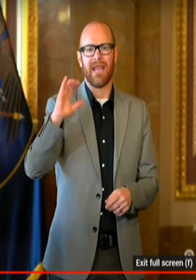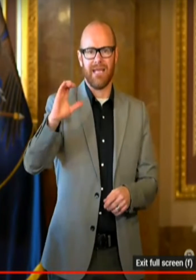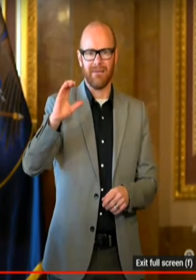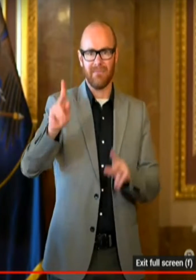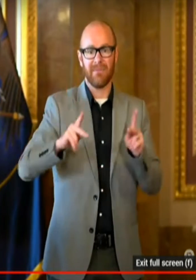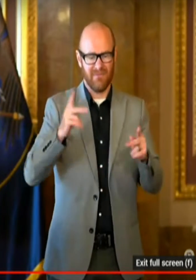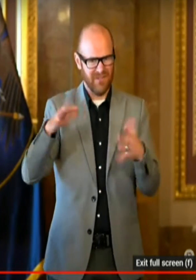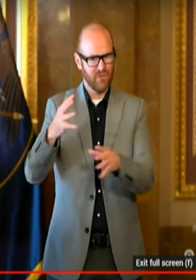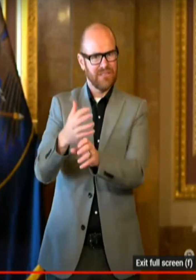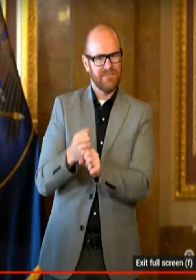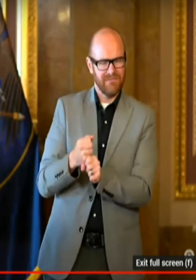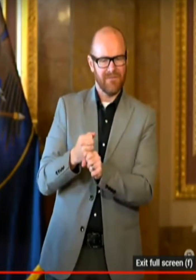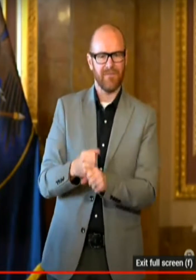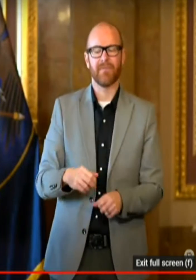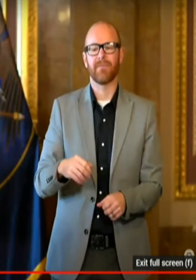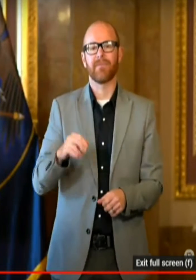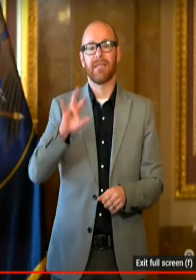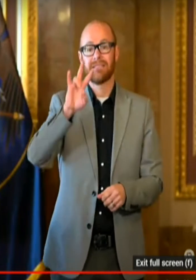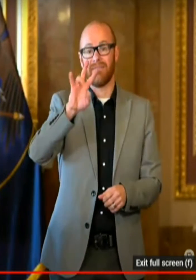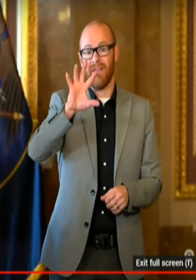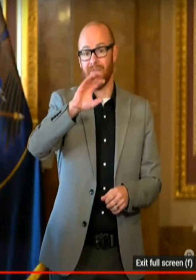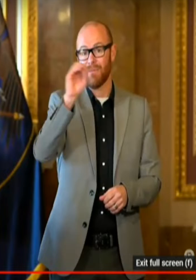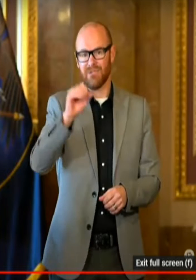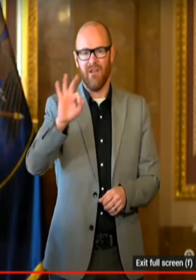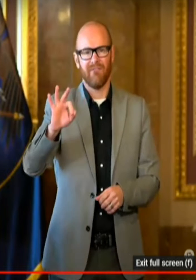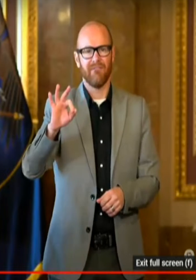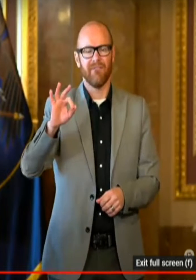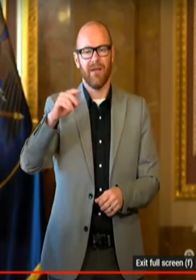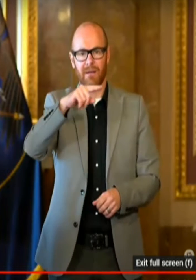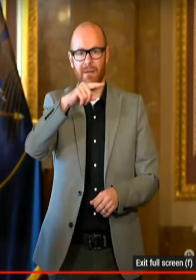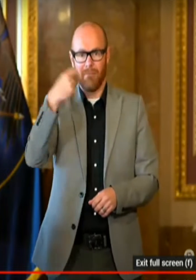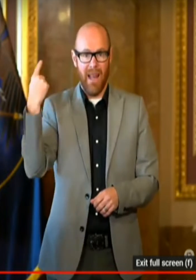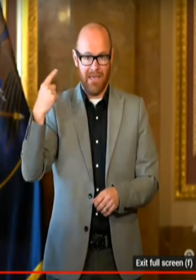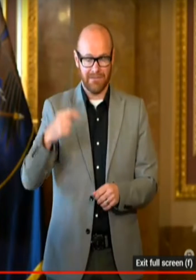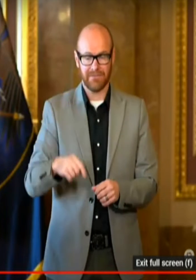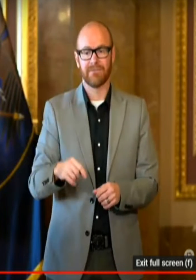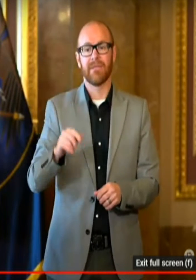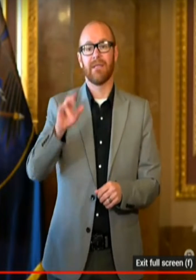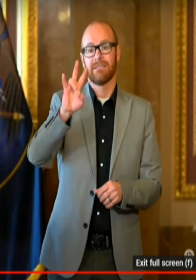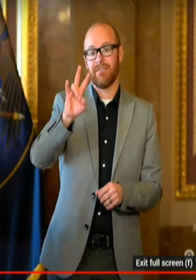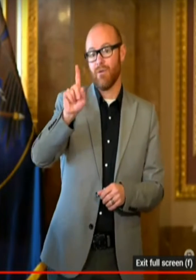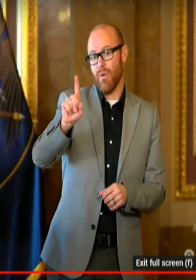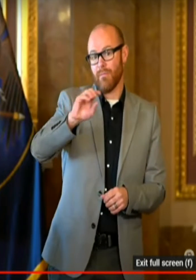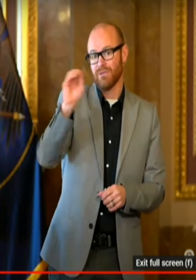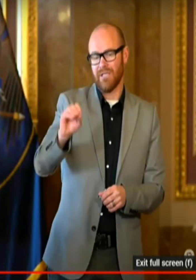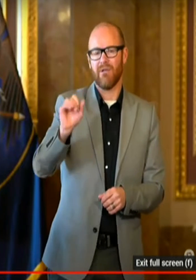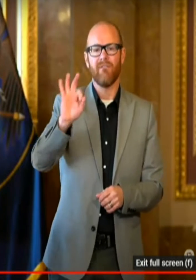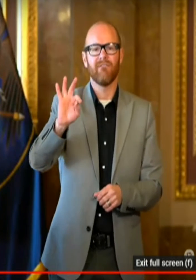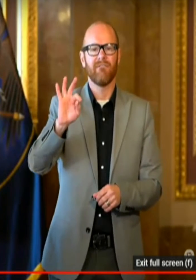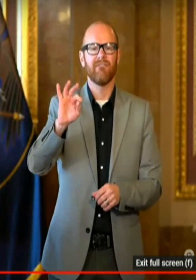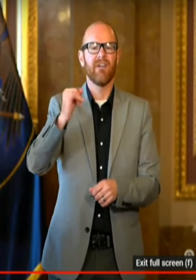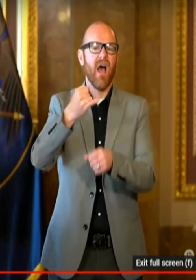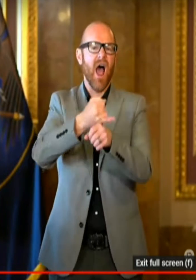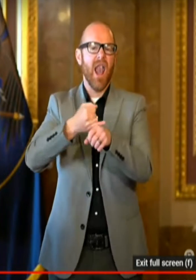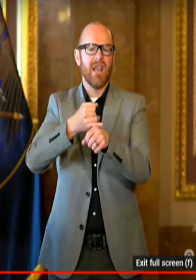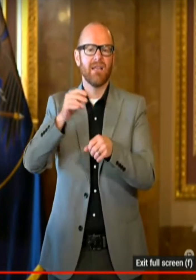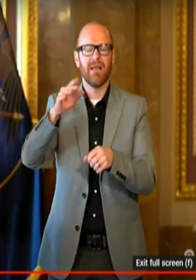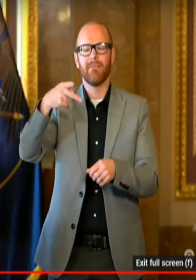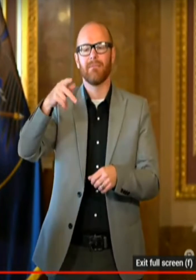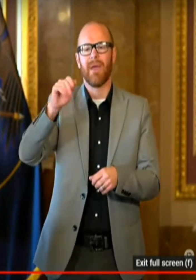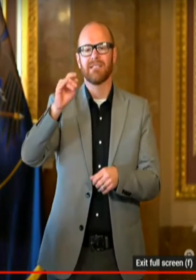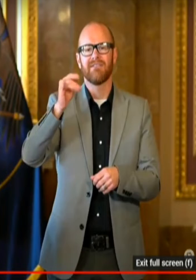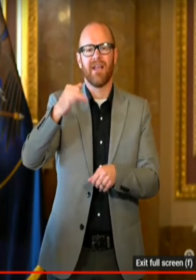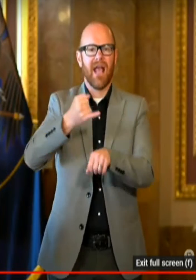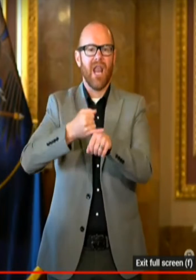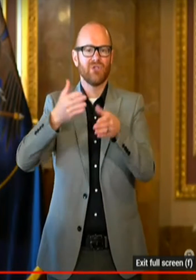75% of eligible Blacks. 71% of eligible Native Hawaiians and Pacific Islanders. 80%